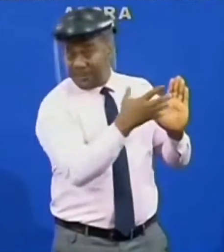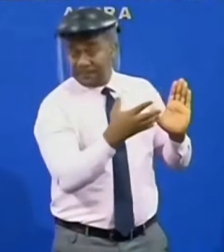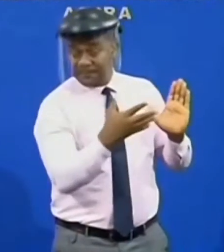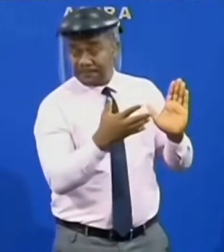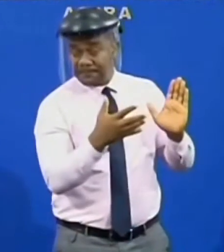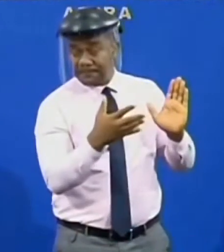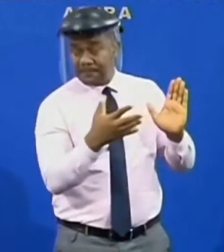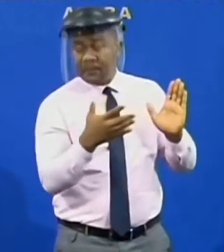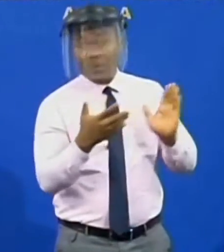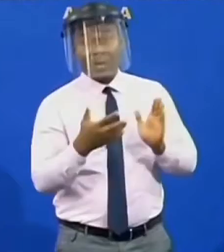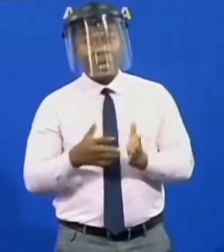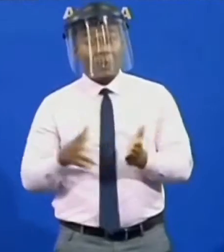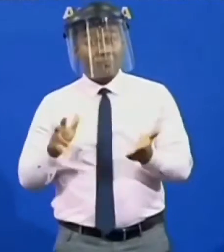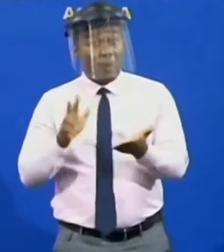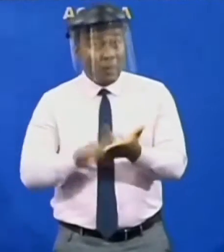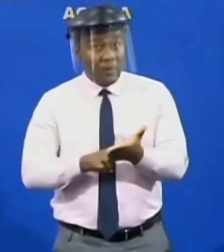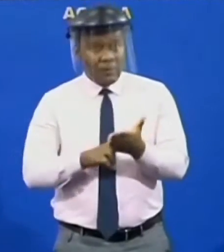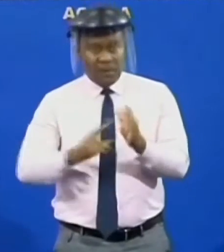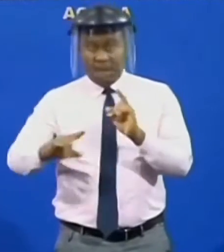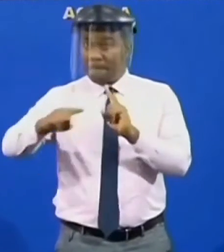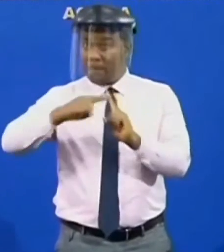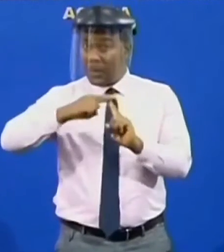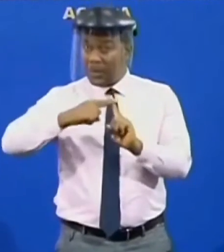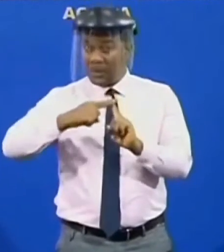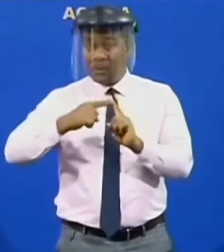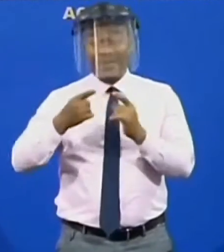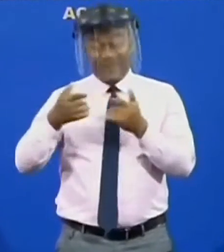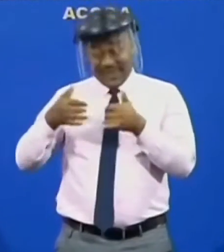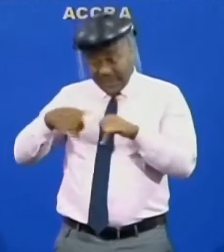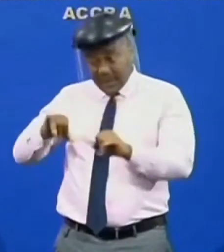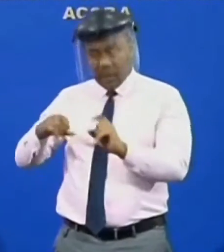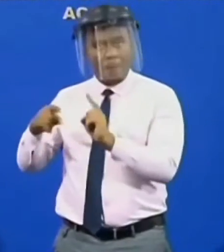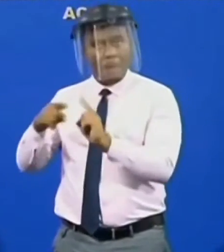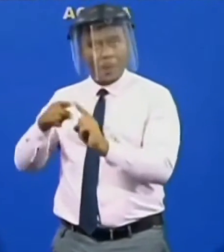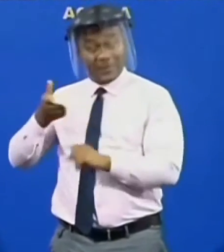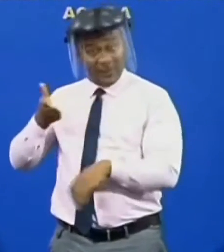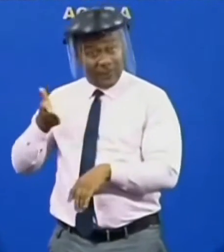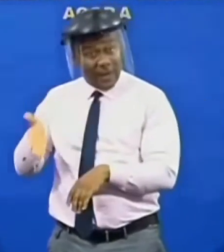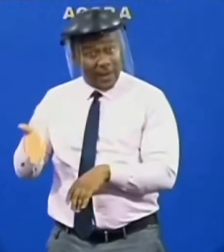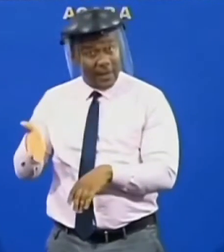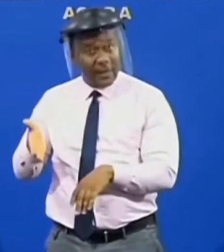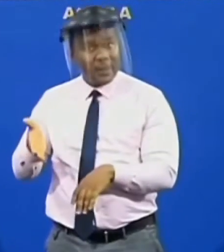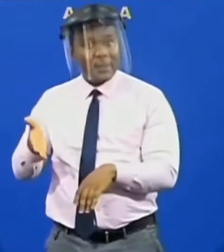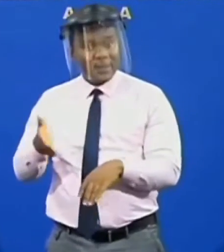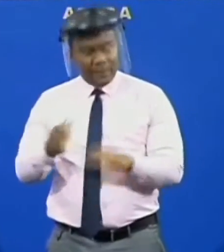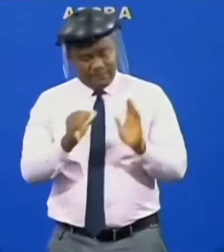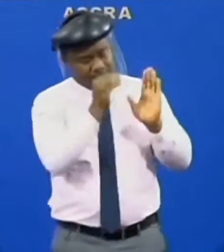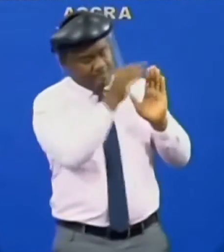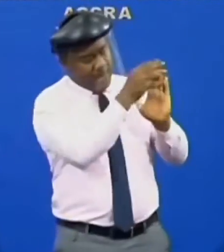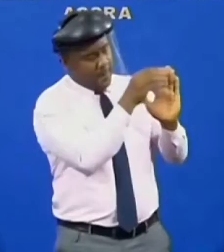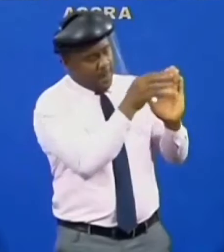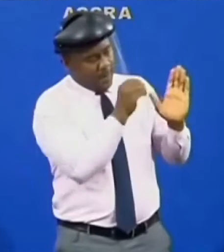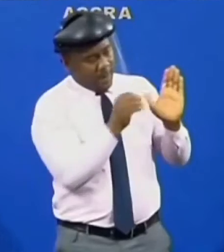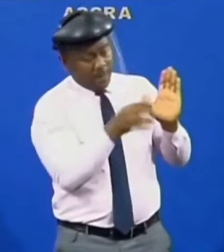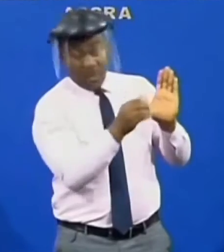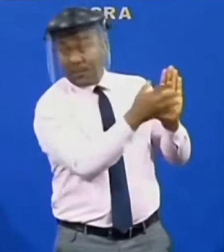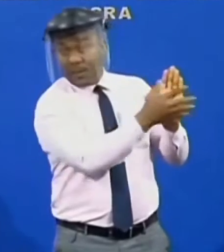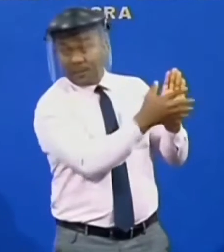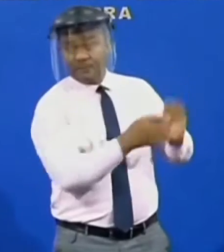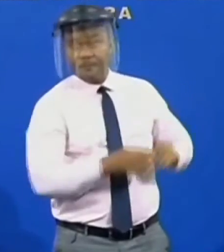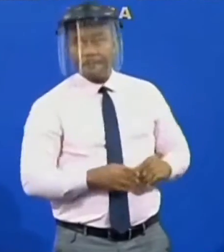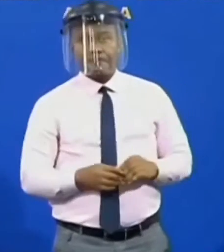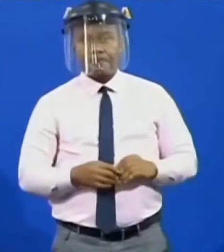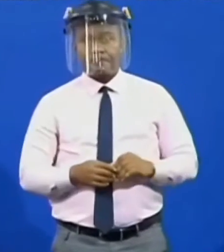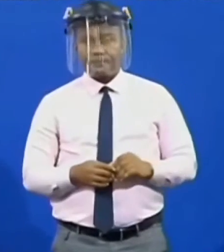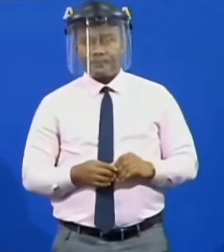confirmed cases and then the active cases in the various regions. The